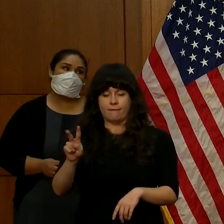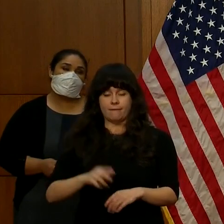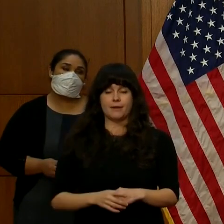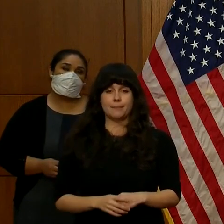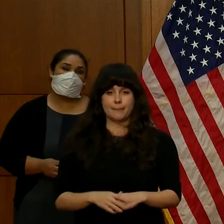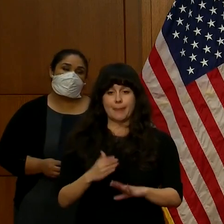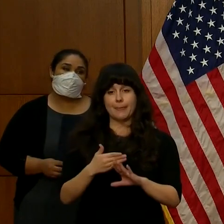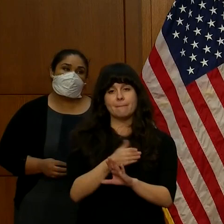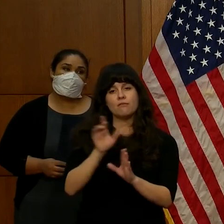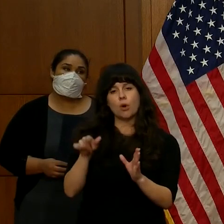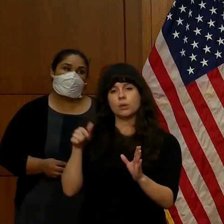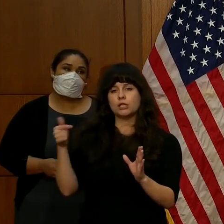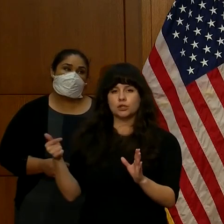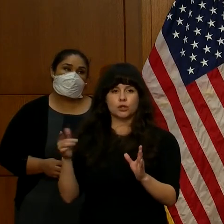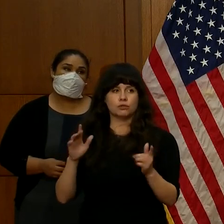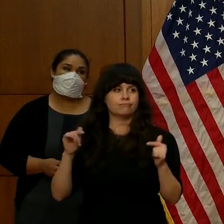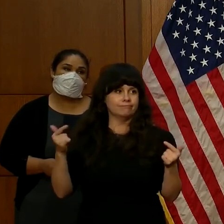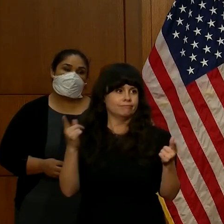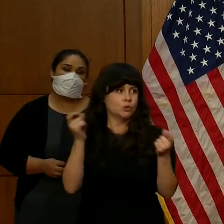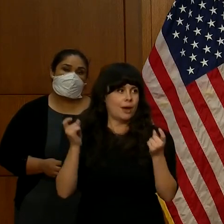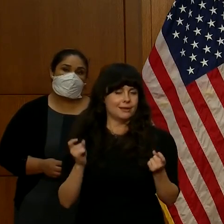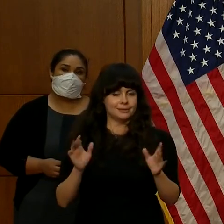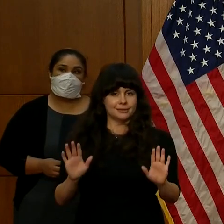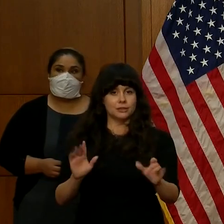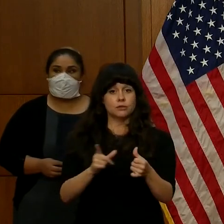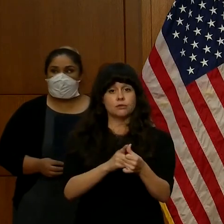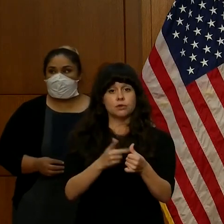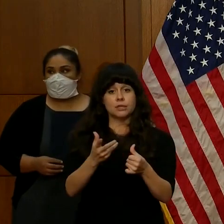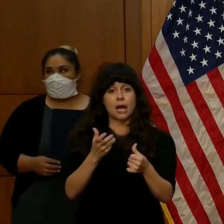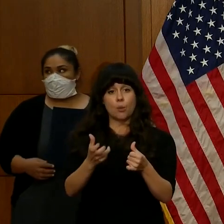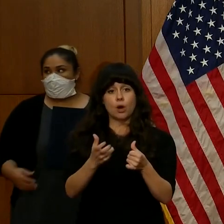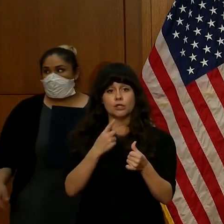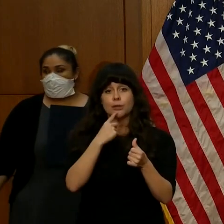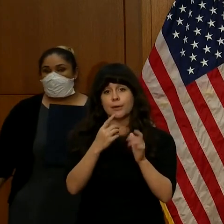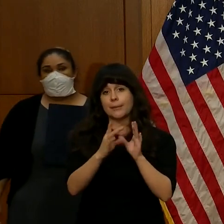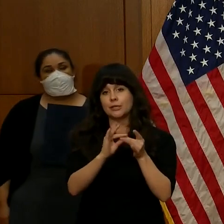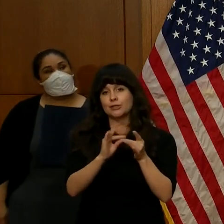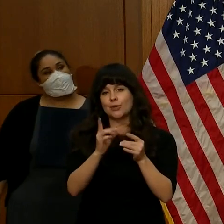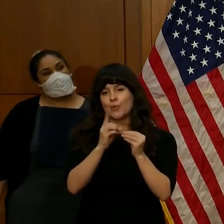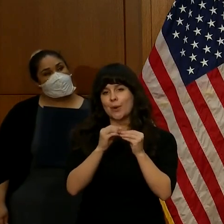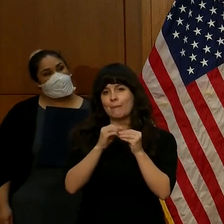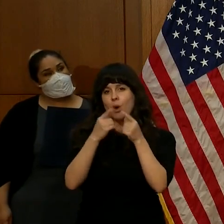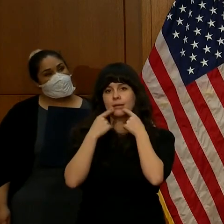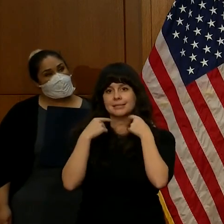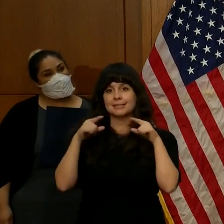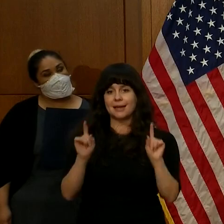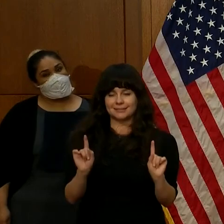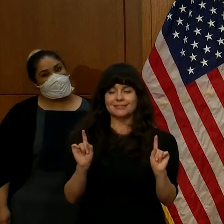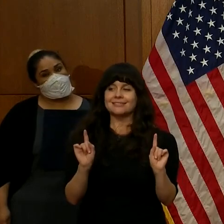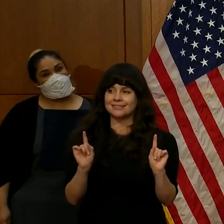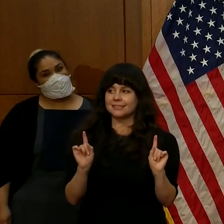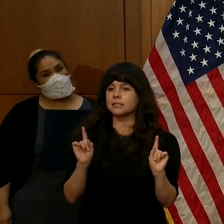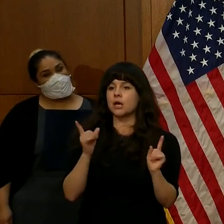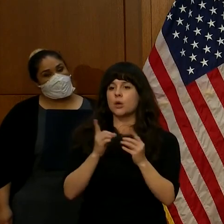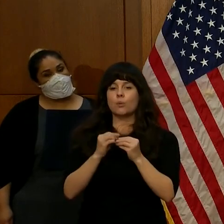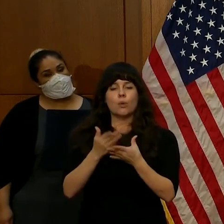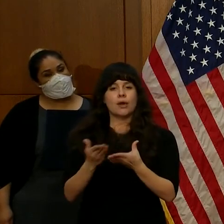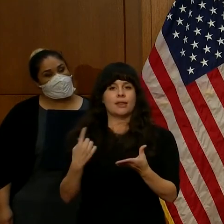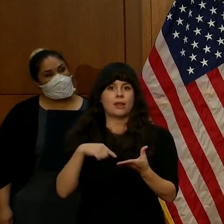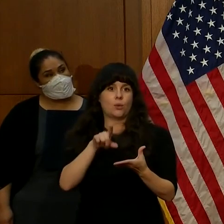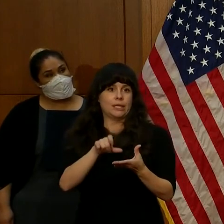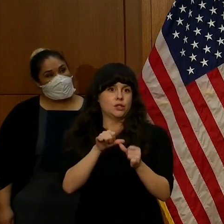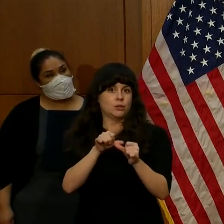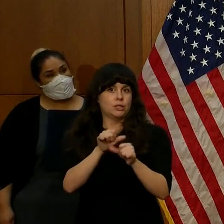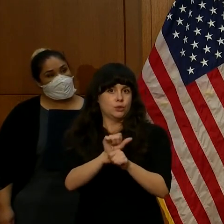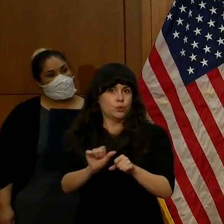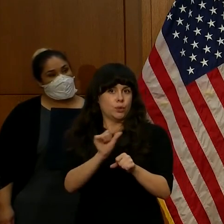Before we turn to your questions, I want to highlight one more success. And it's another thing we need to keep working on as well,